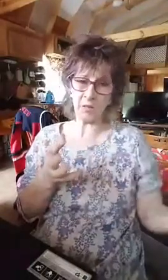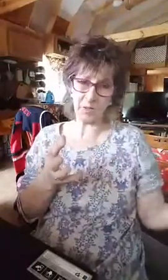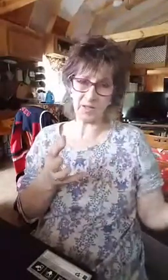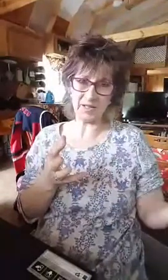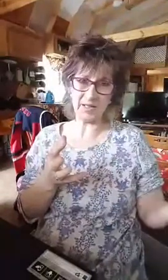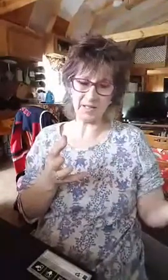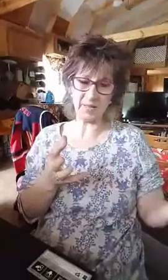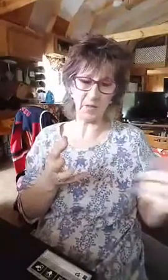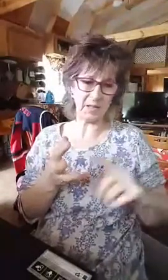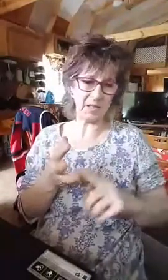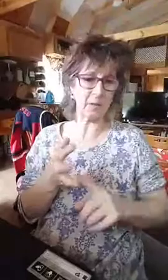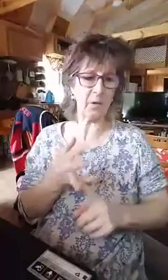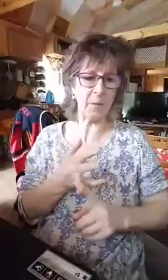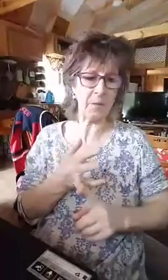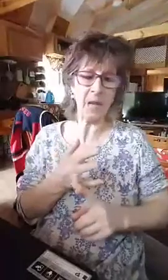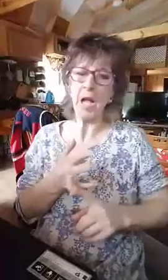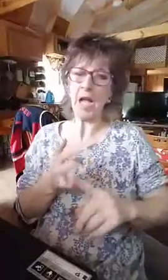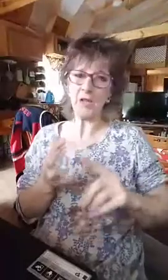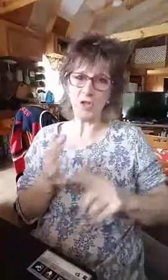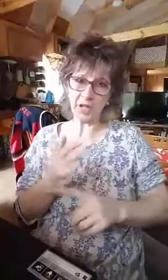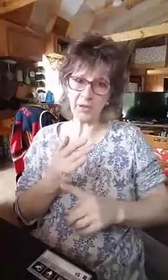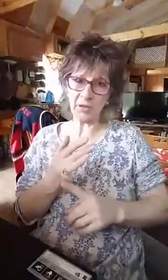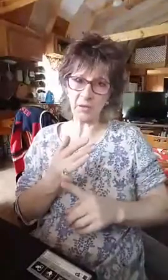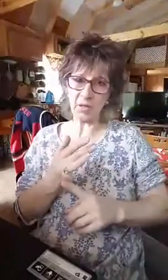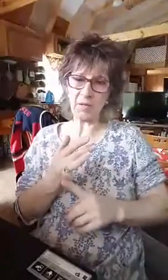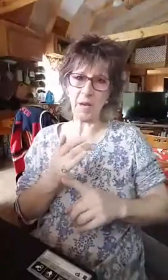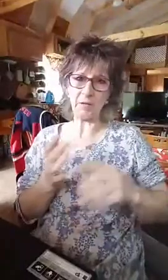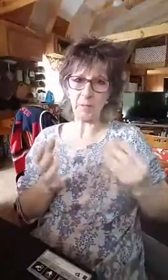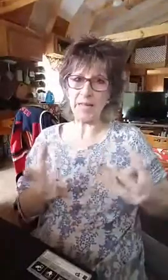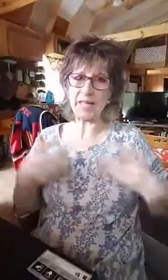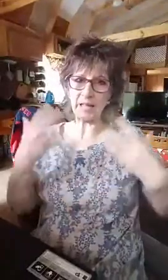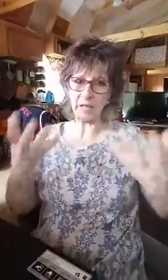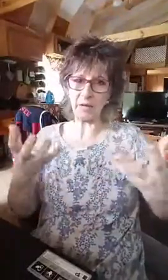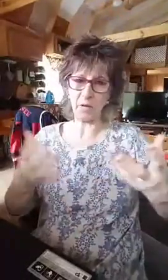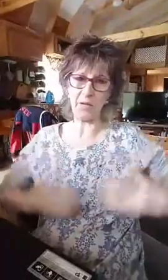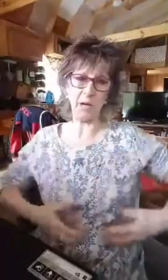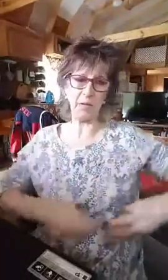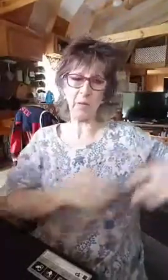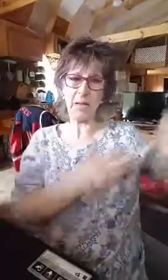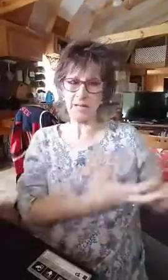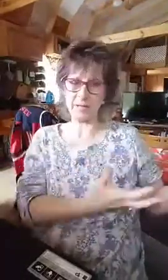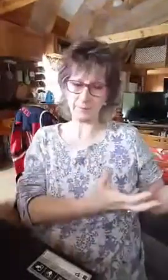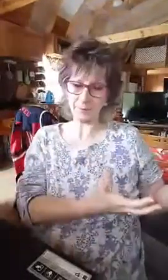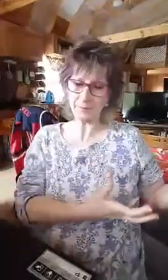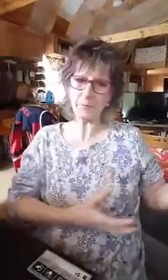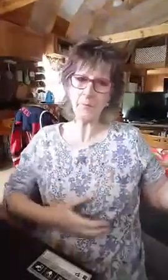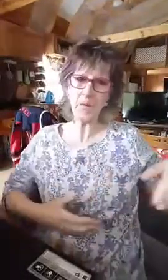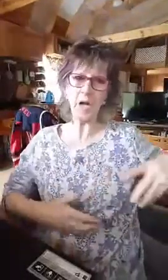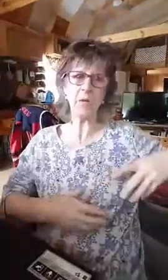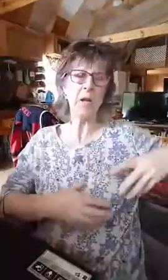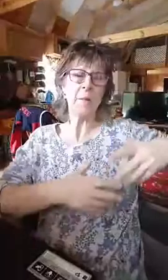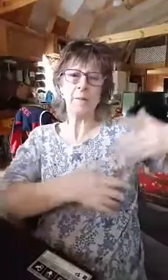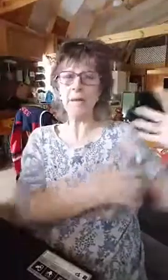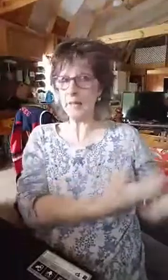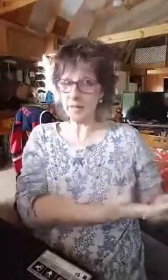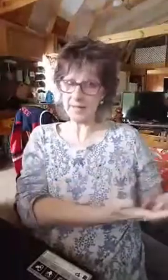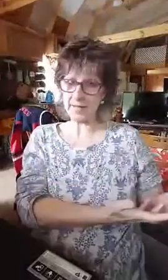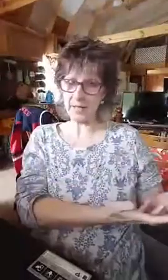person is experiencing from it. And you shut those doors by repenting of it. Father, I repent of making my son